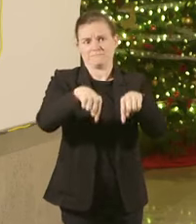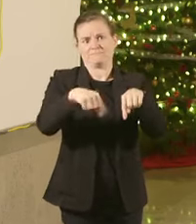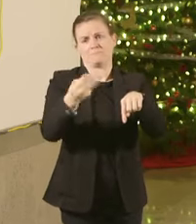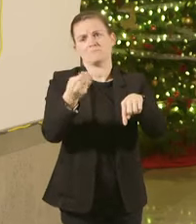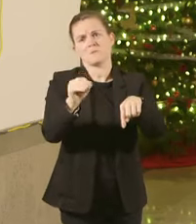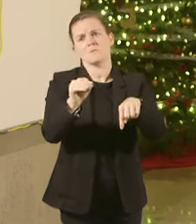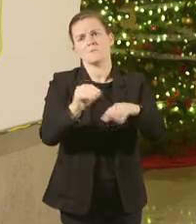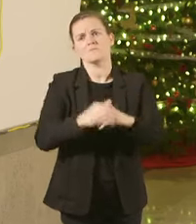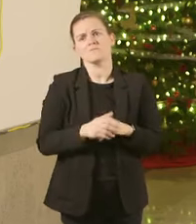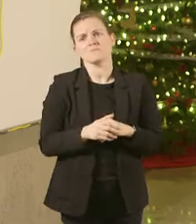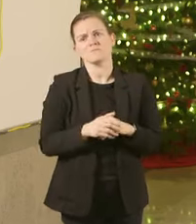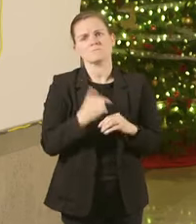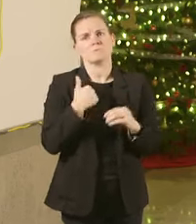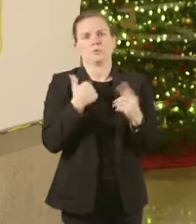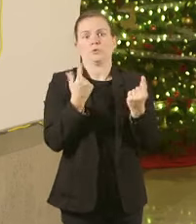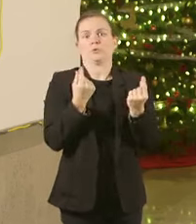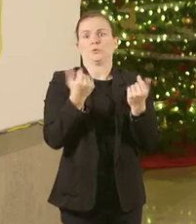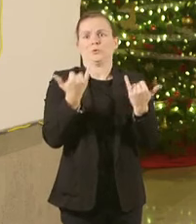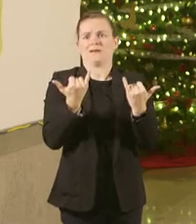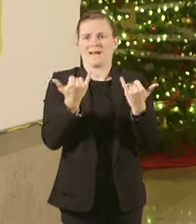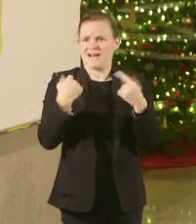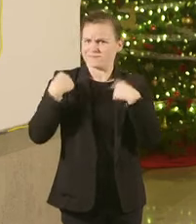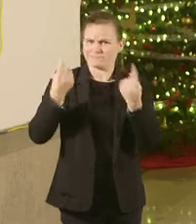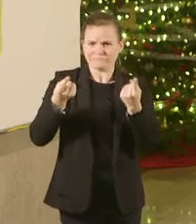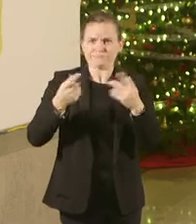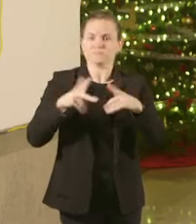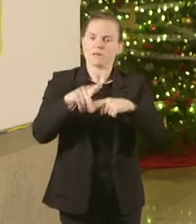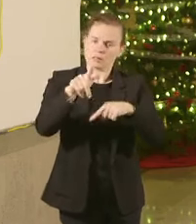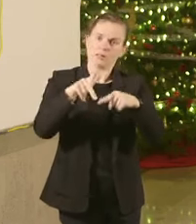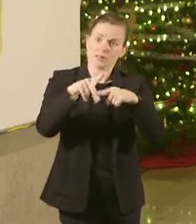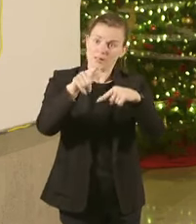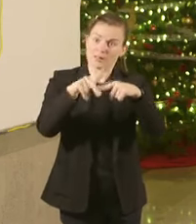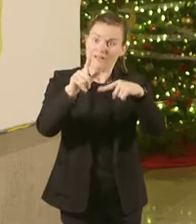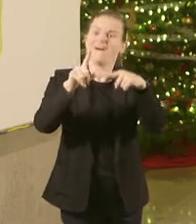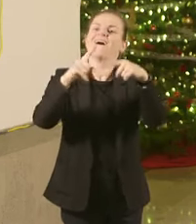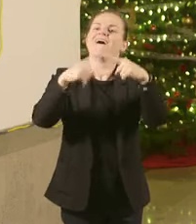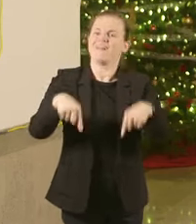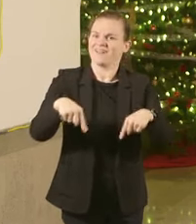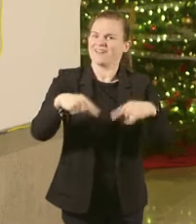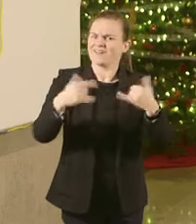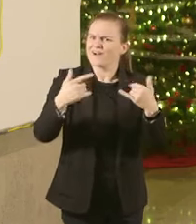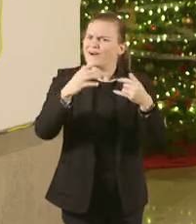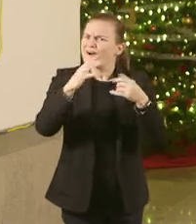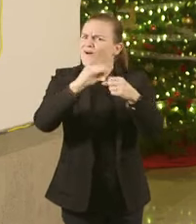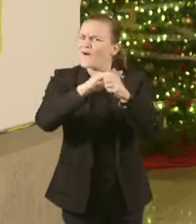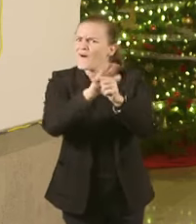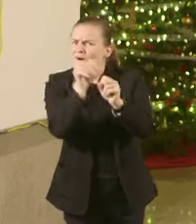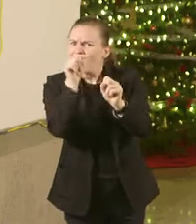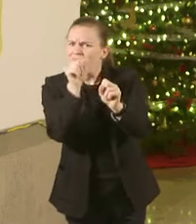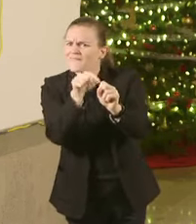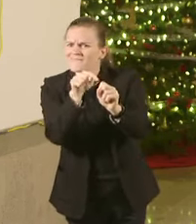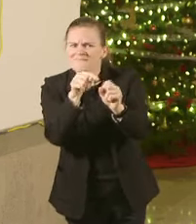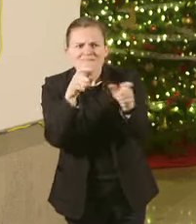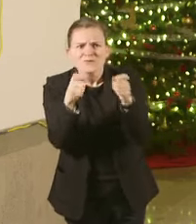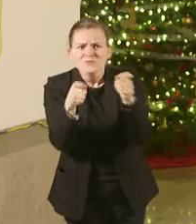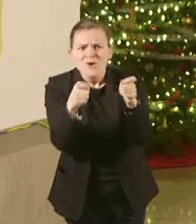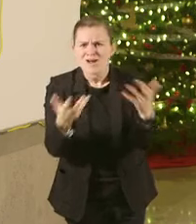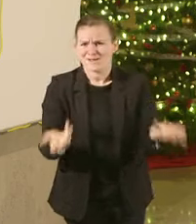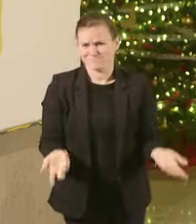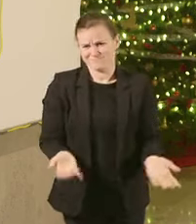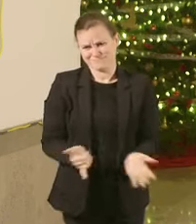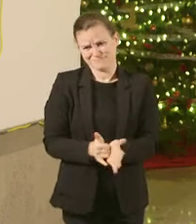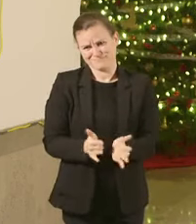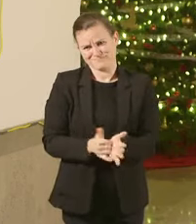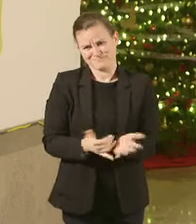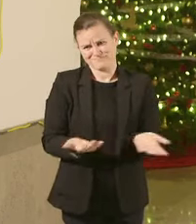we continue to do But at the end of the day, this is a virus Nobody has control over this And I think if there's one thing we've learned out